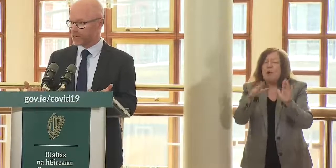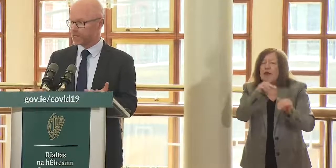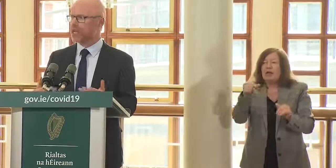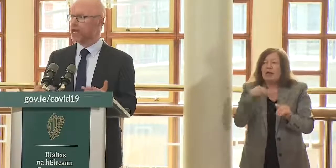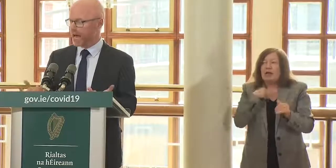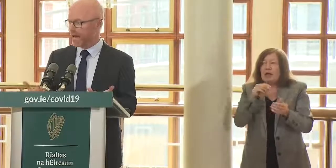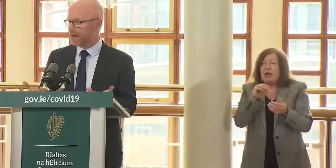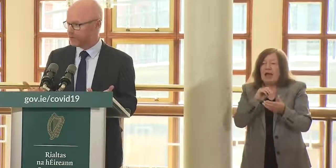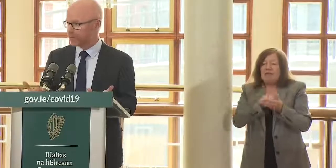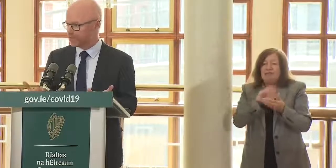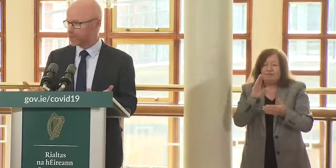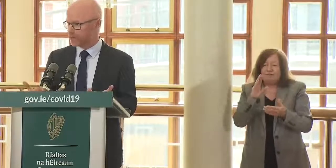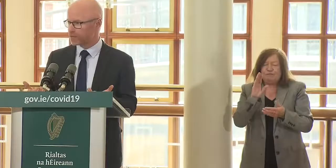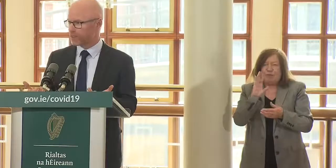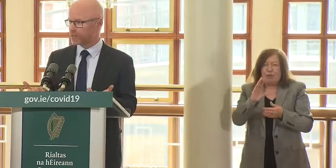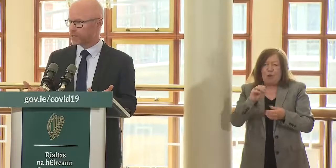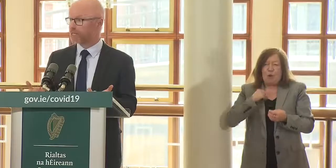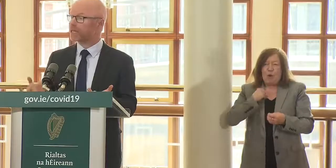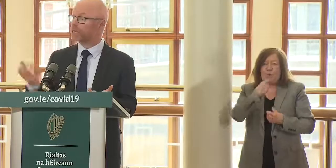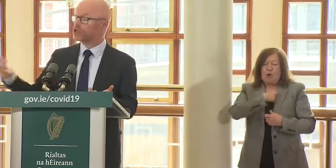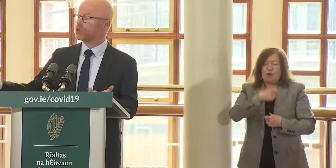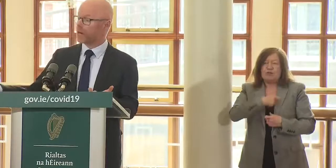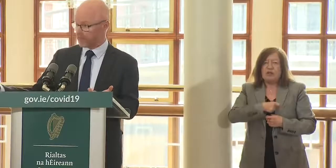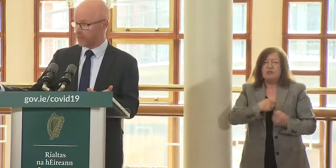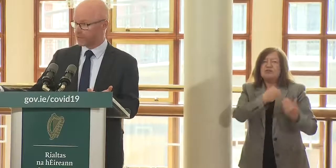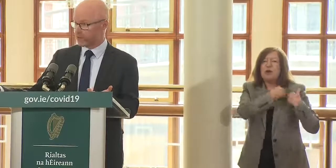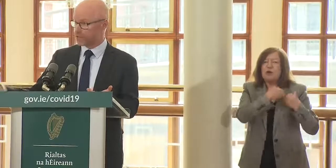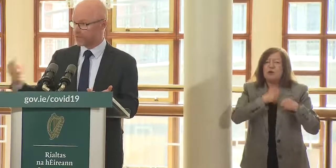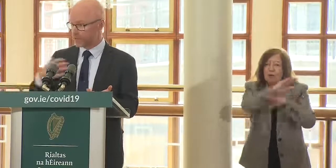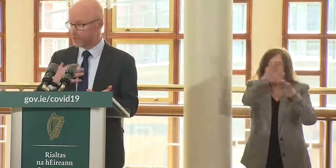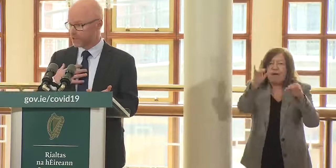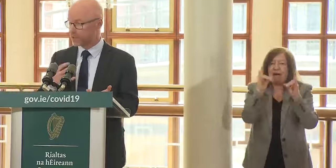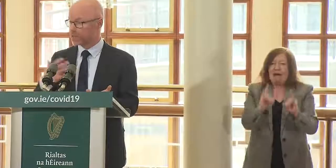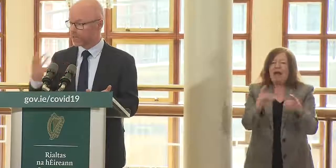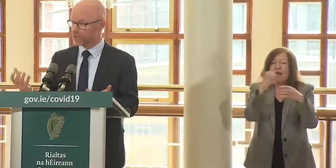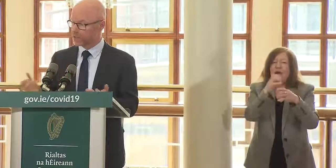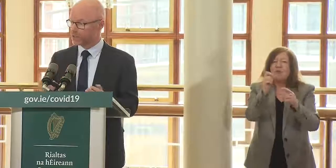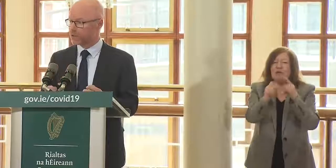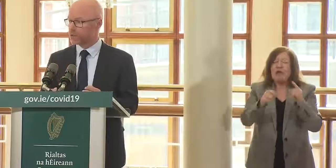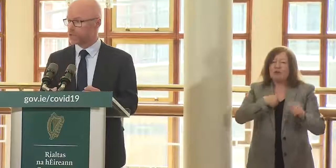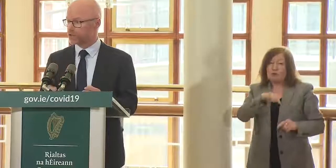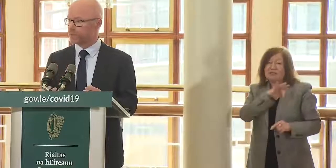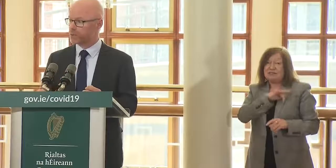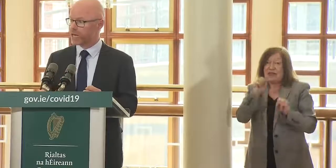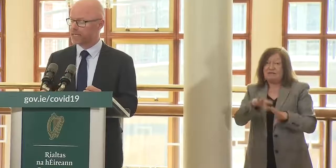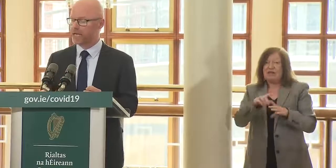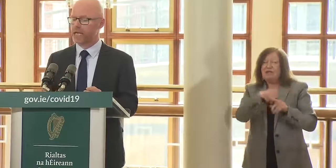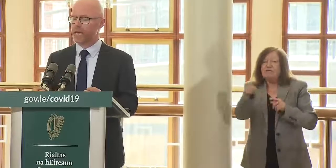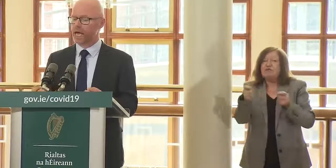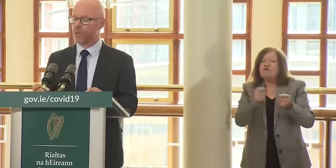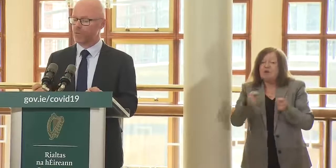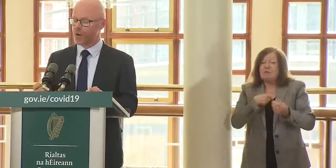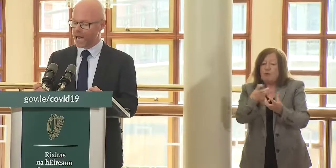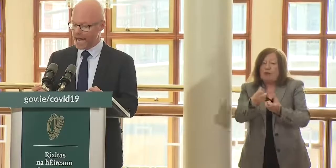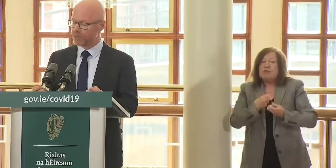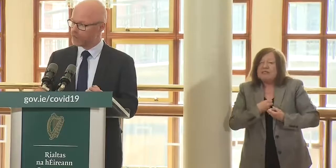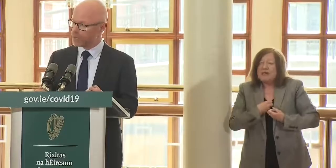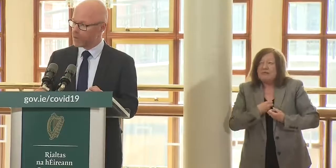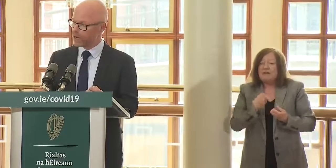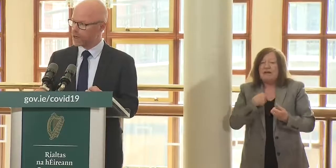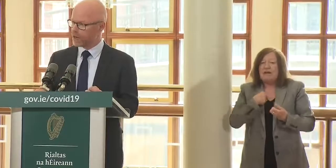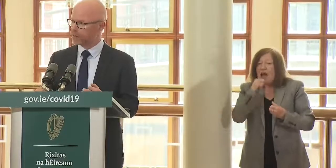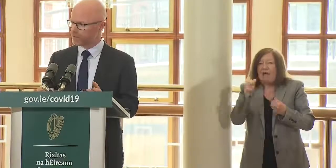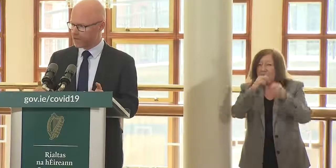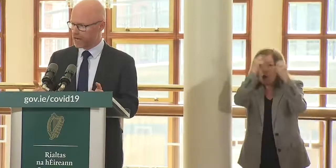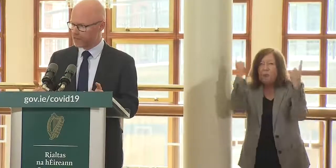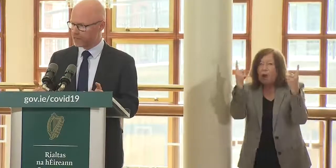potential patients have personal responsibility to our healthcare professionals to ourselves and to the treatment we get i have been